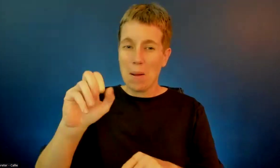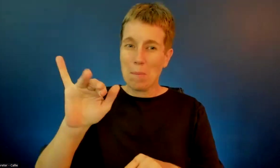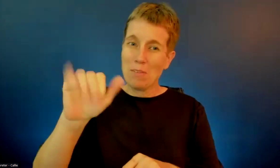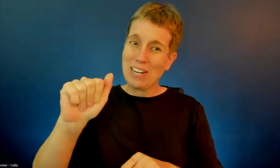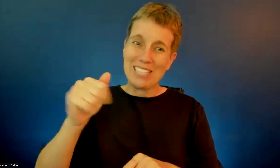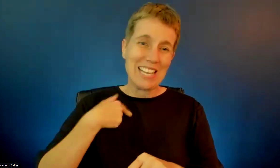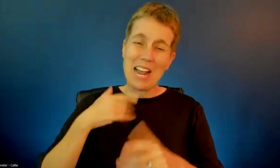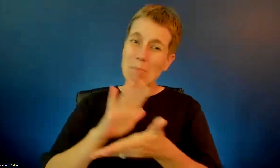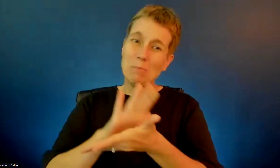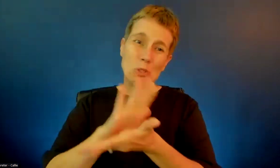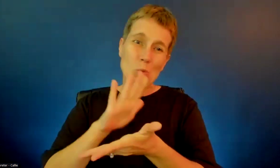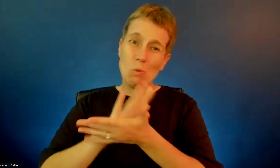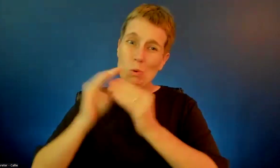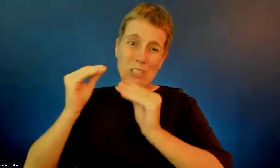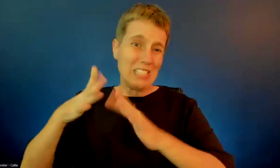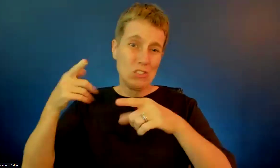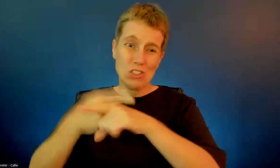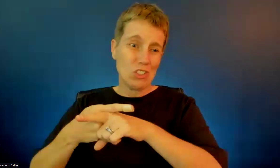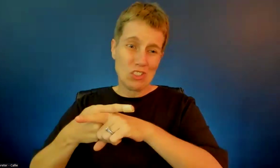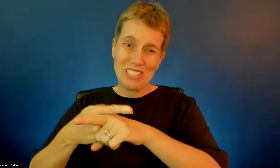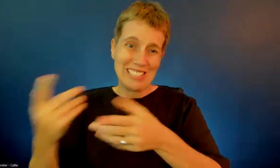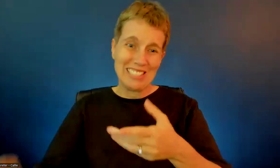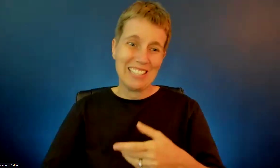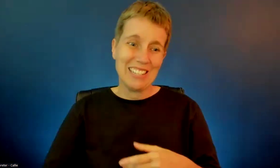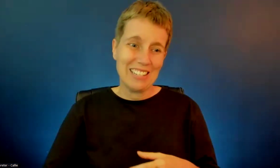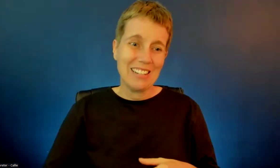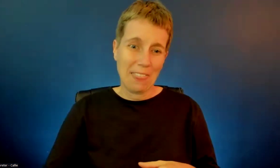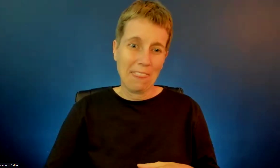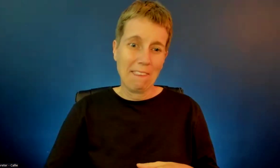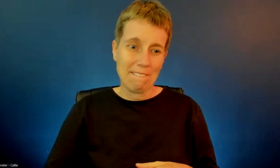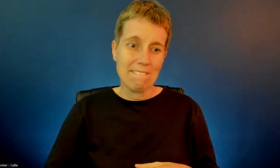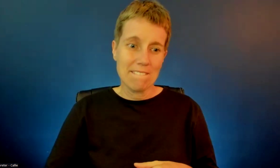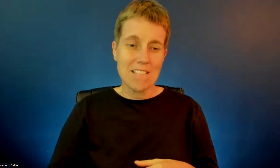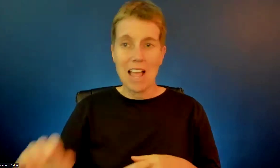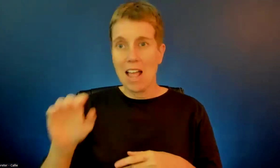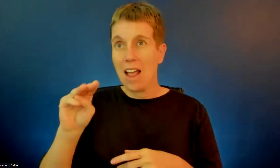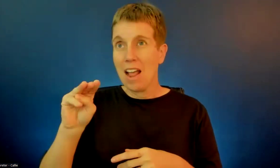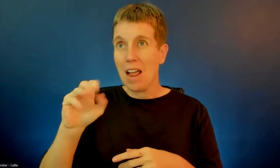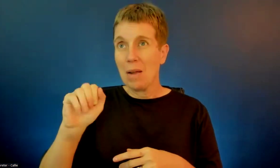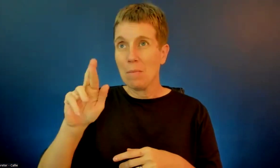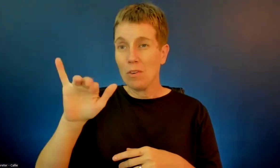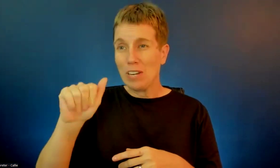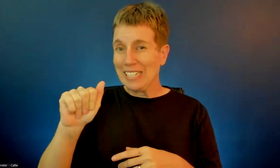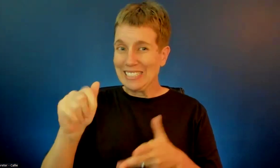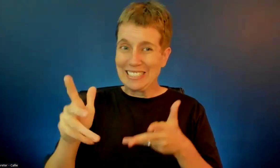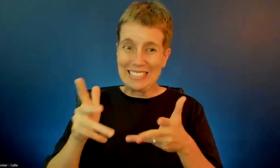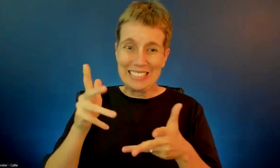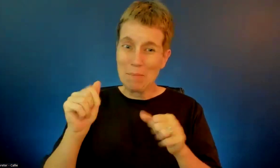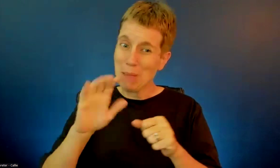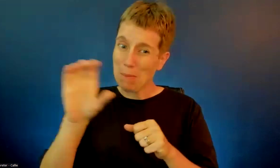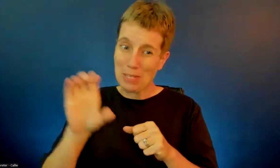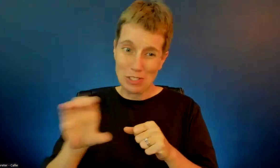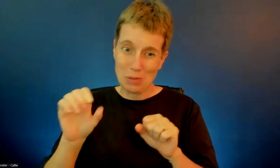most of time. Do this. The only way I might be able to pull that, it may be able to be a Zoom,